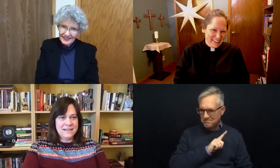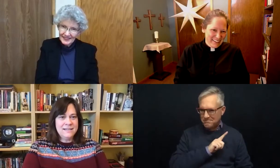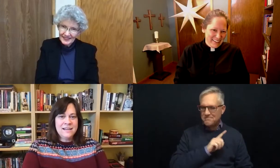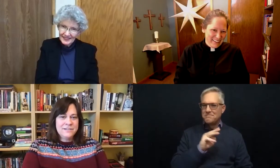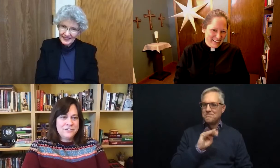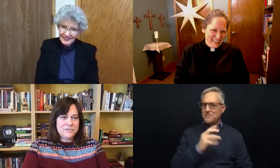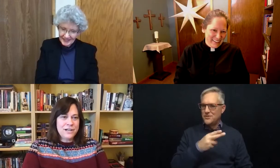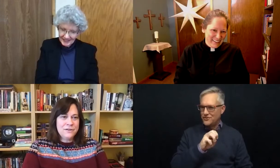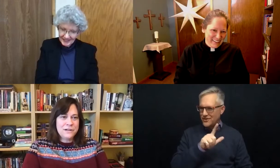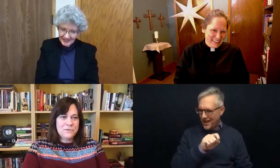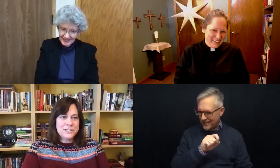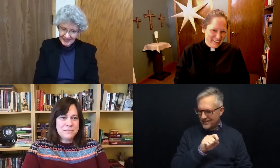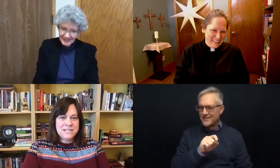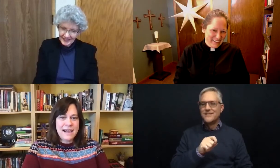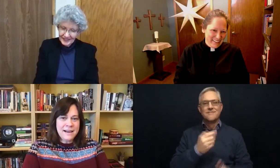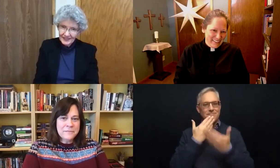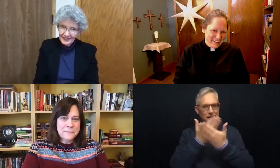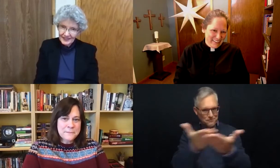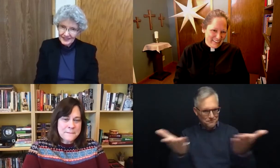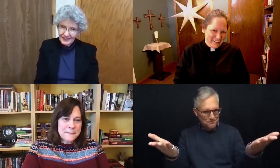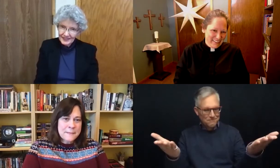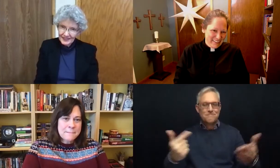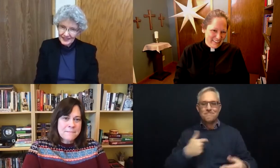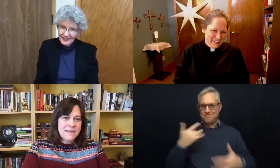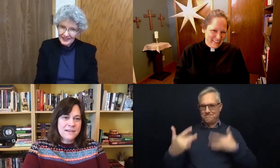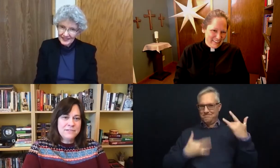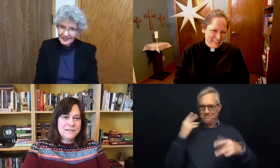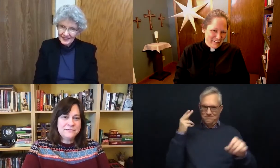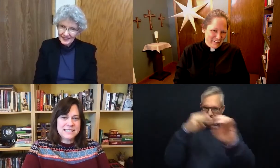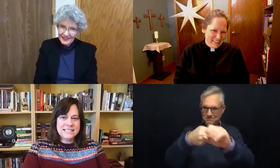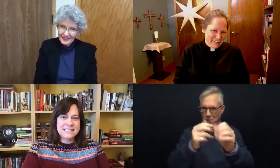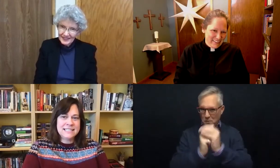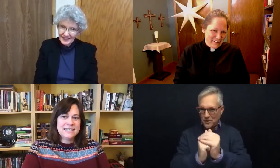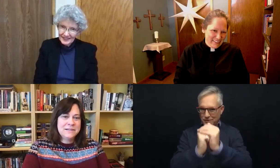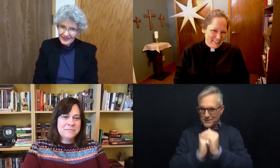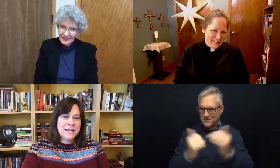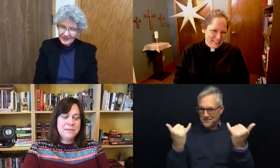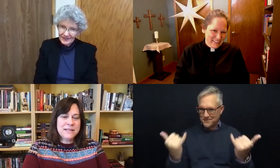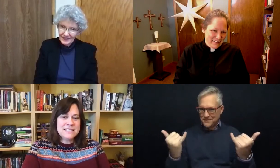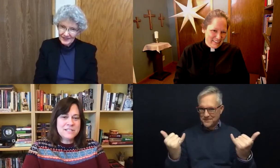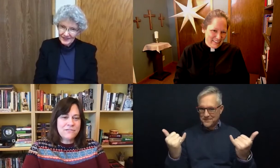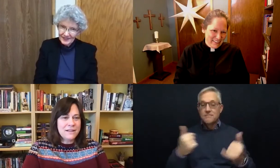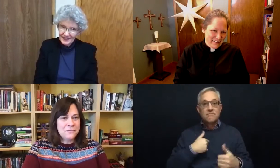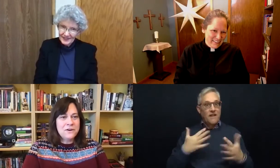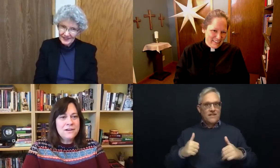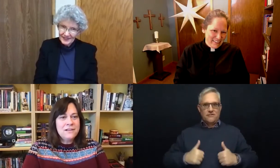to join you in worship today. I've lived in many places around the world,